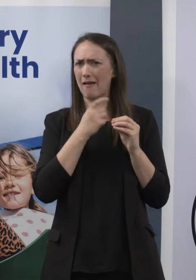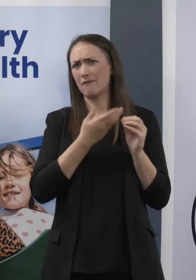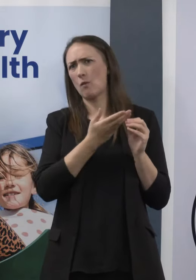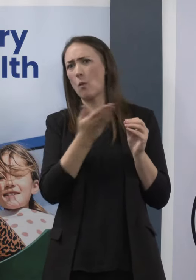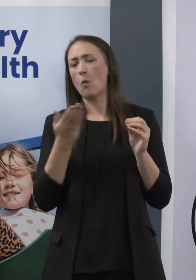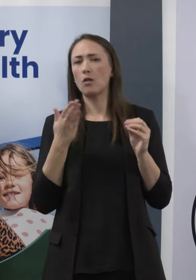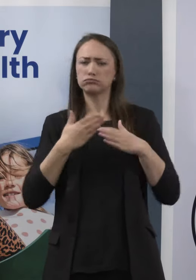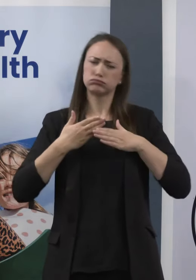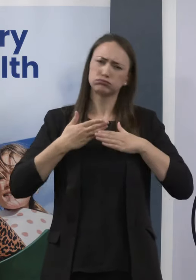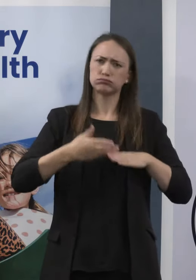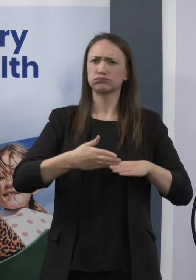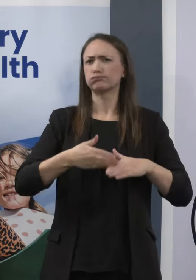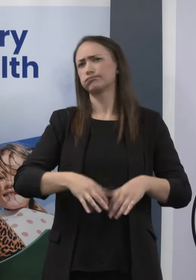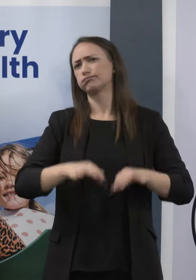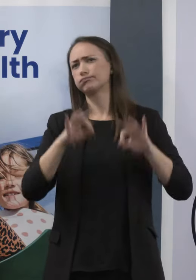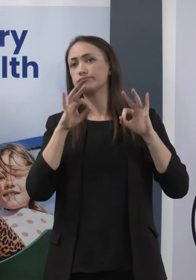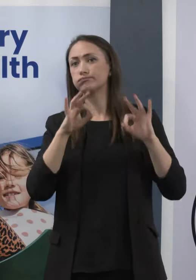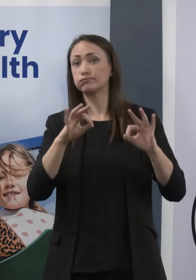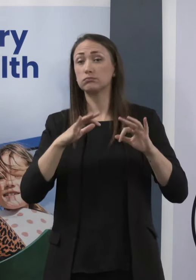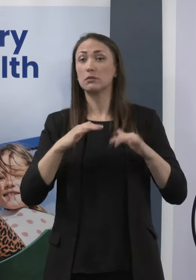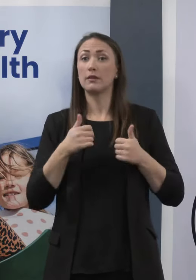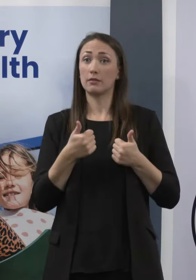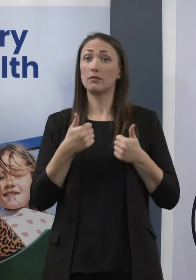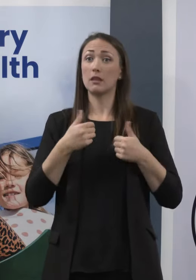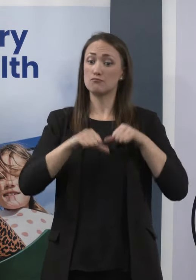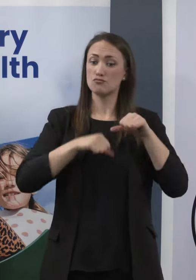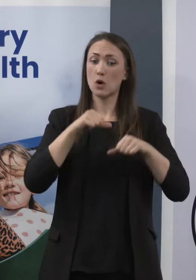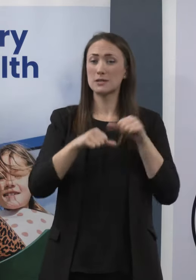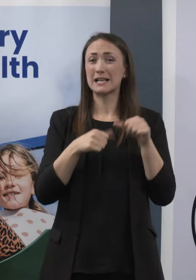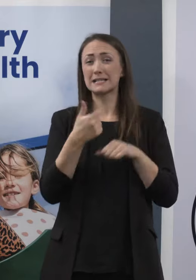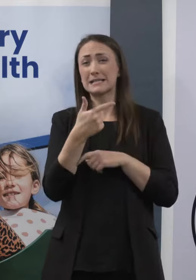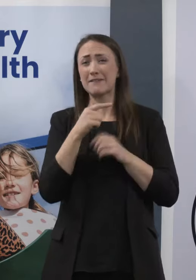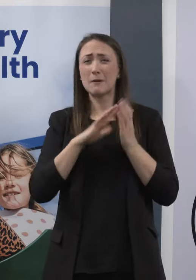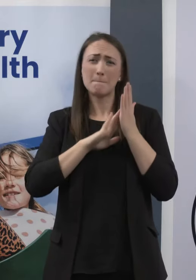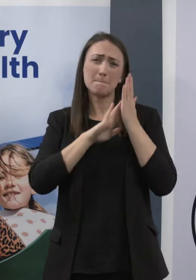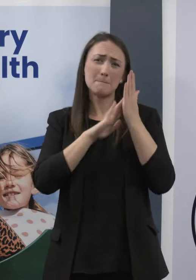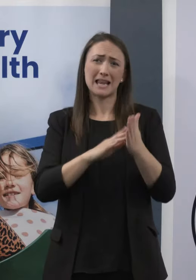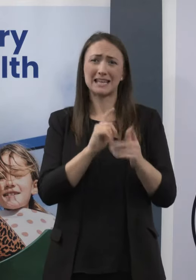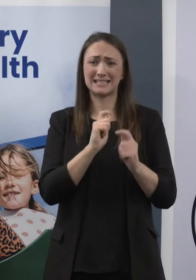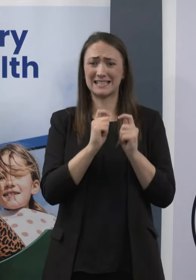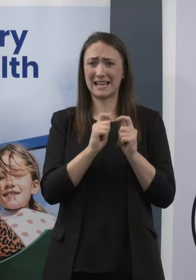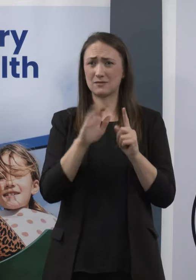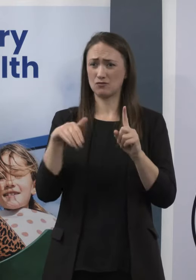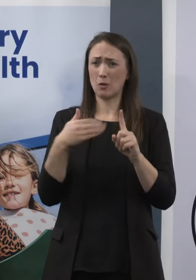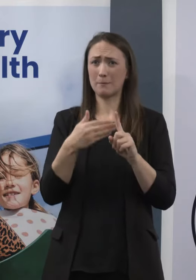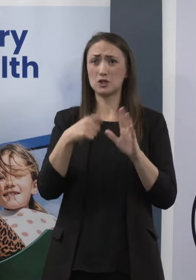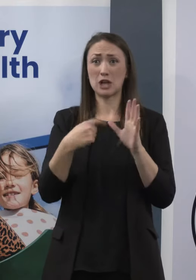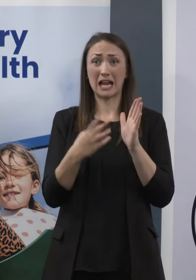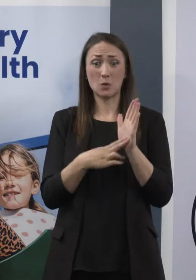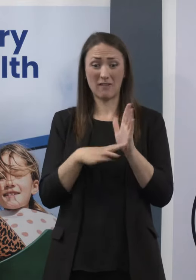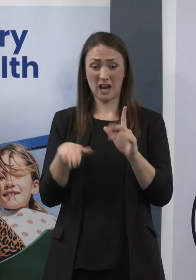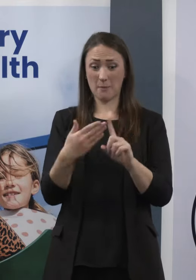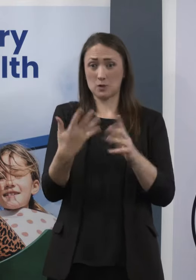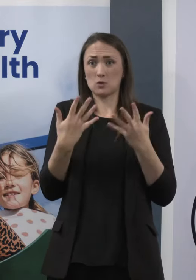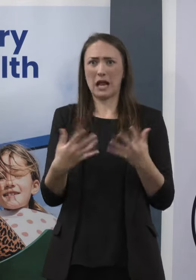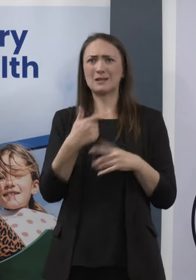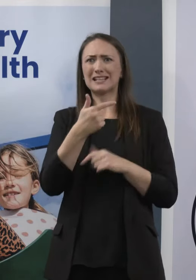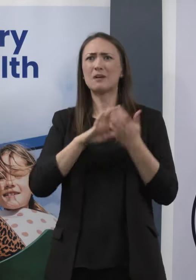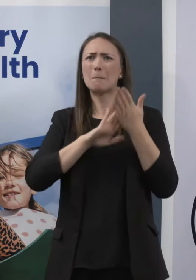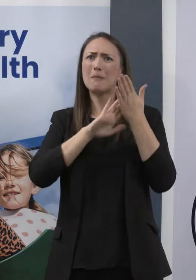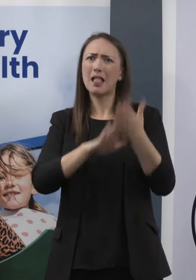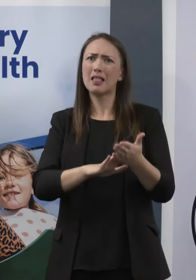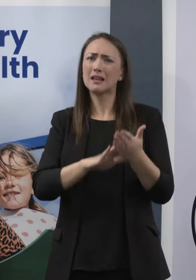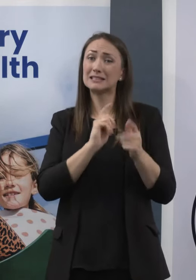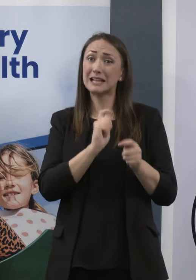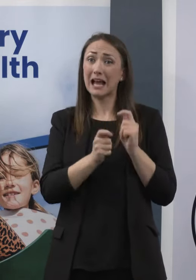Since March 2020, they've processed over 7 million tests through our labs from a standing start, and it's been absolutely integral